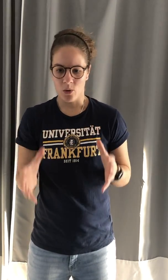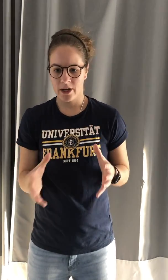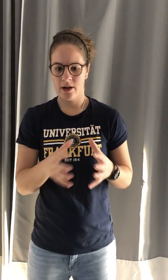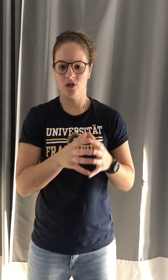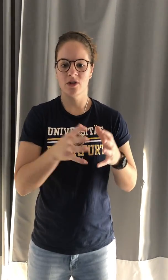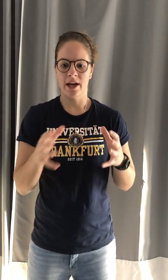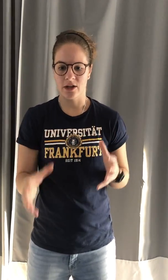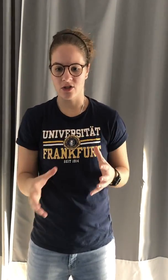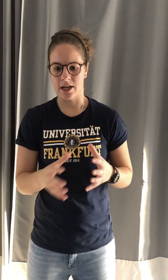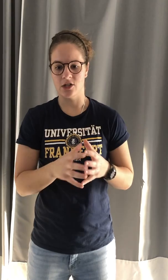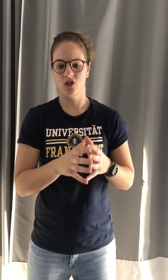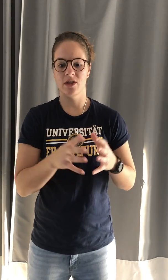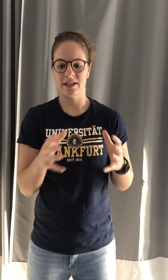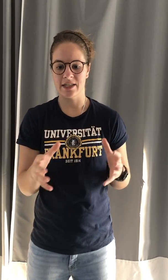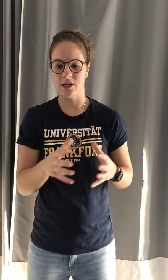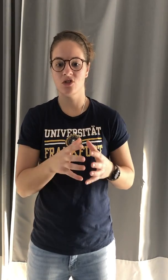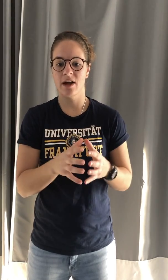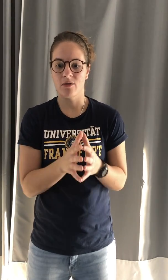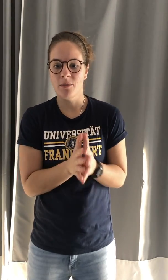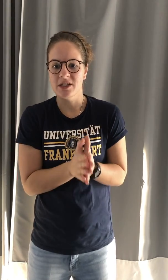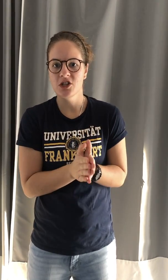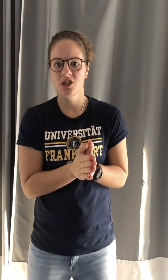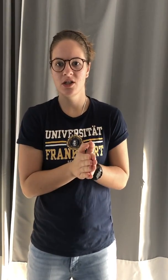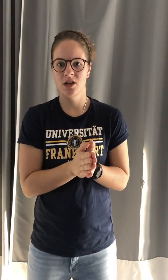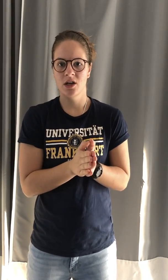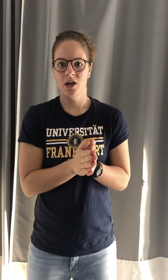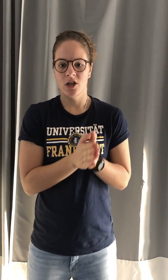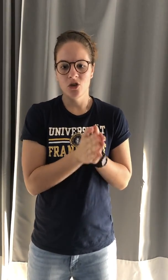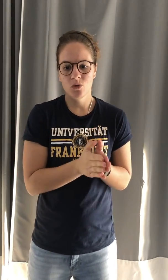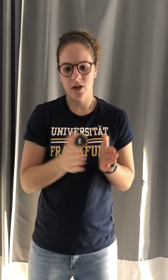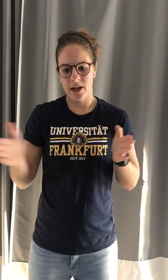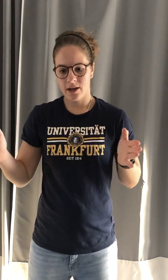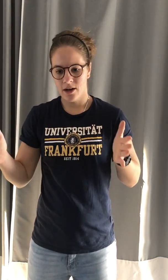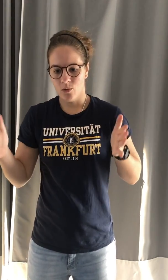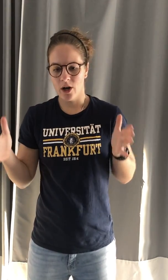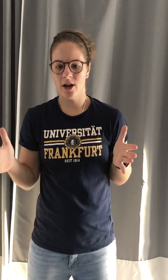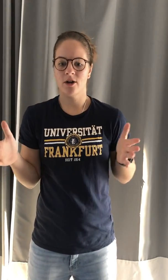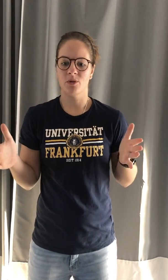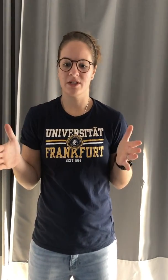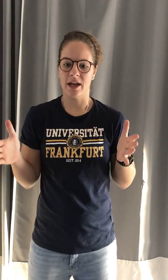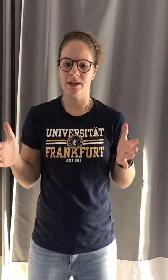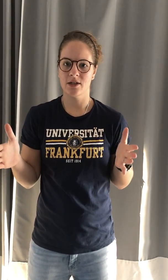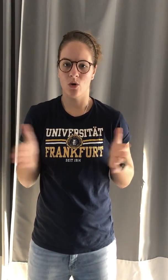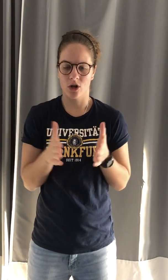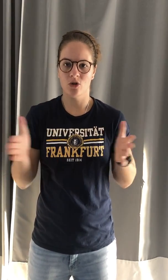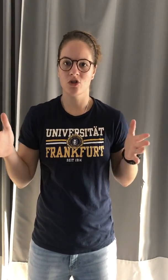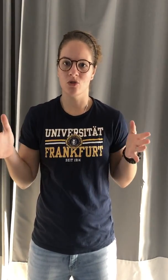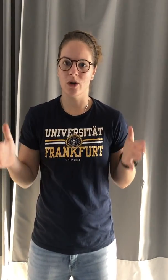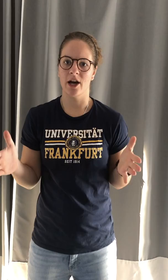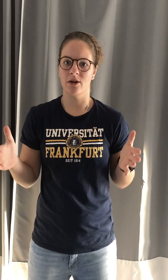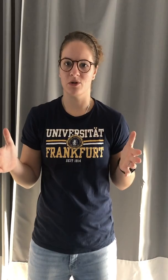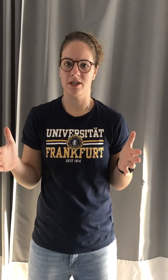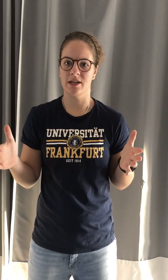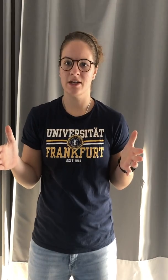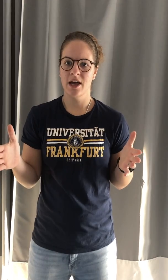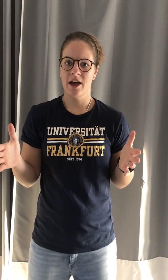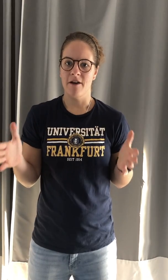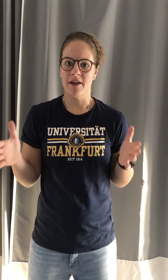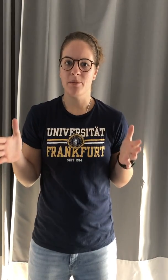workout, to that exercise, to that set, to that repetition, you will get 100% or closer to 100% of that